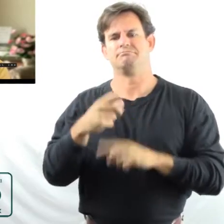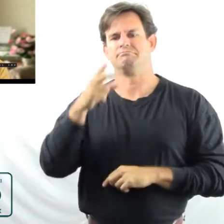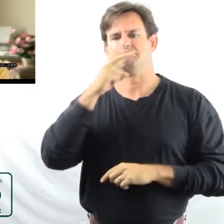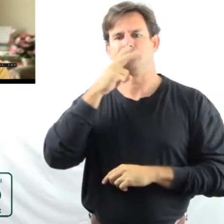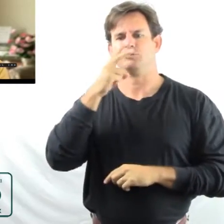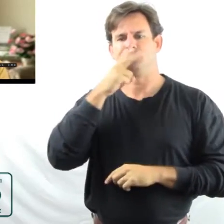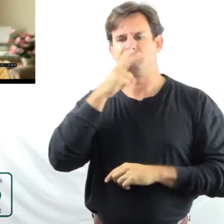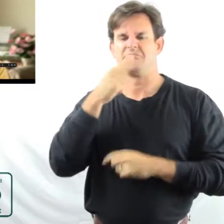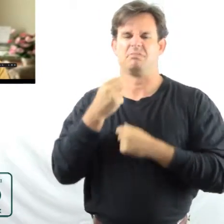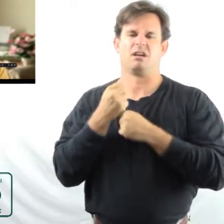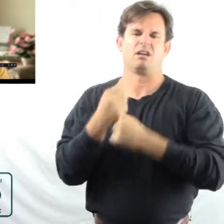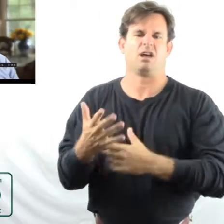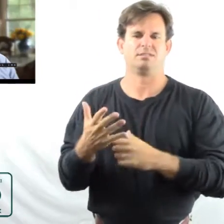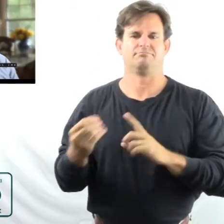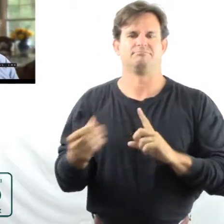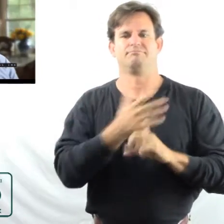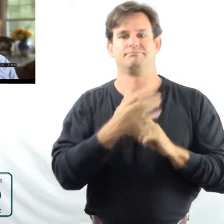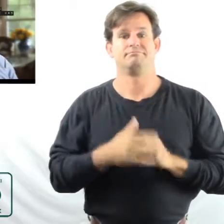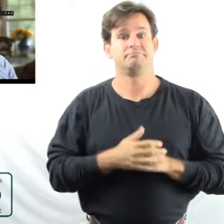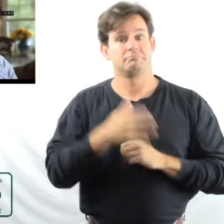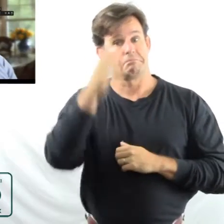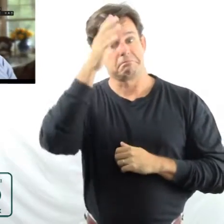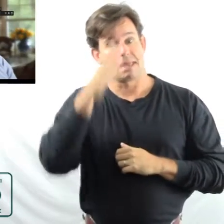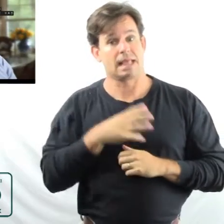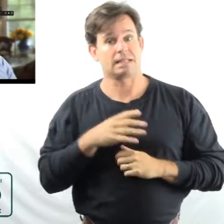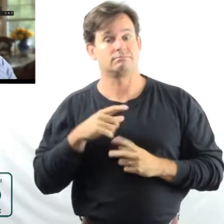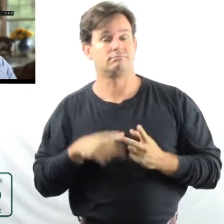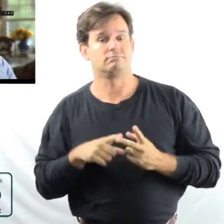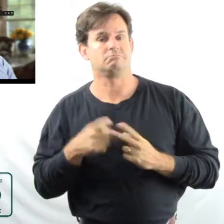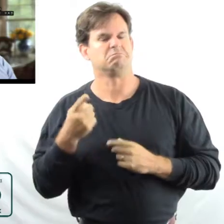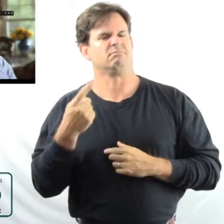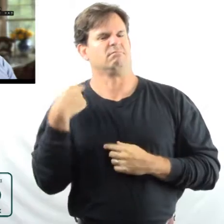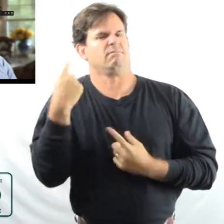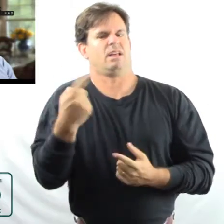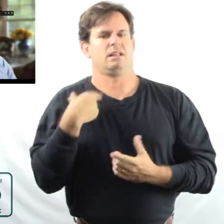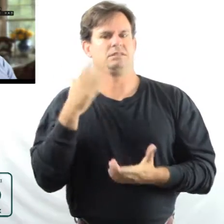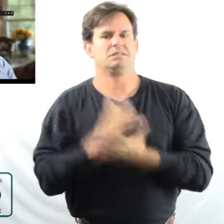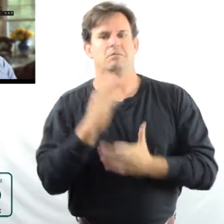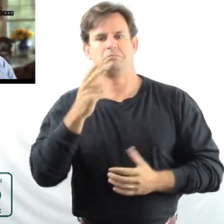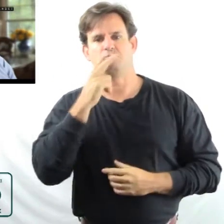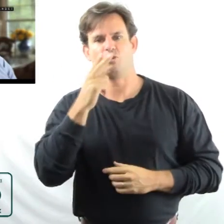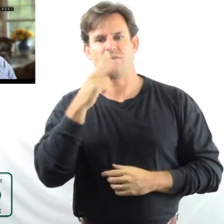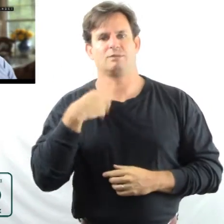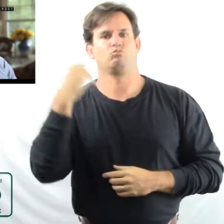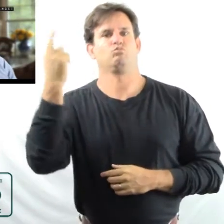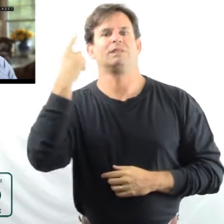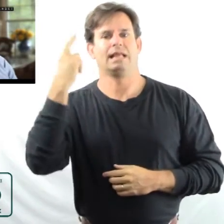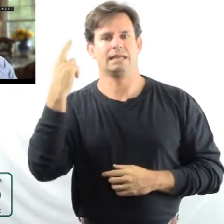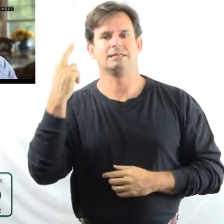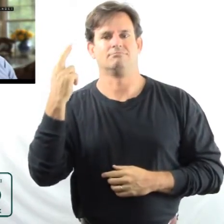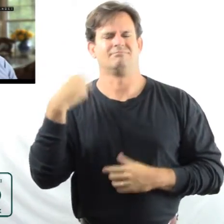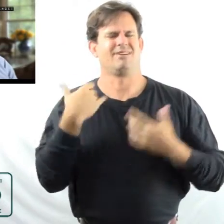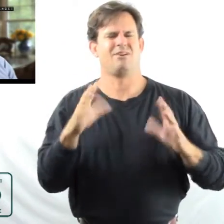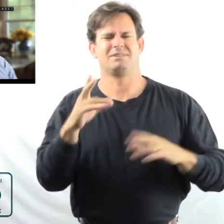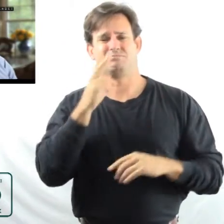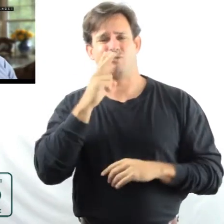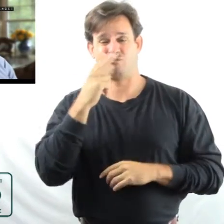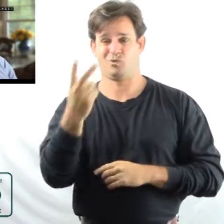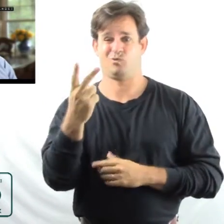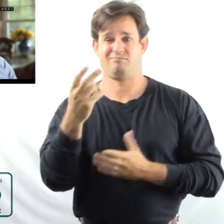agitator all along. When I finally stopped smoking, realizing that I had to stop, I was smoking almost two